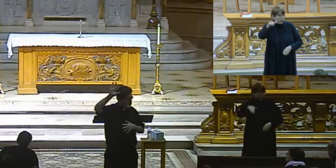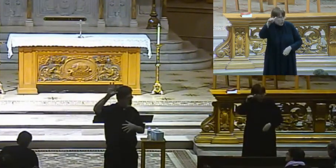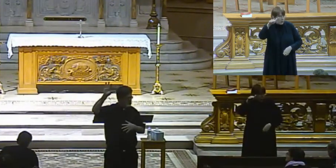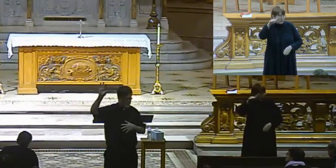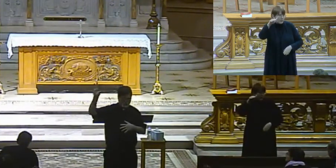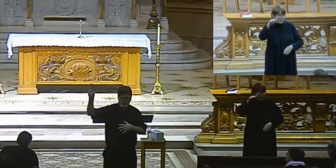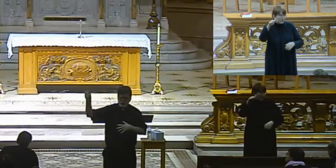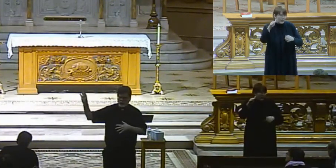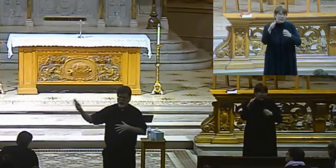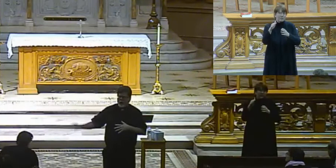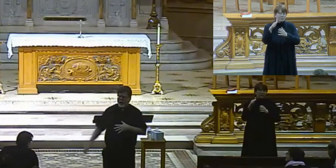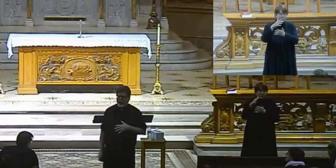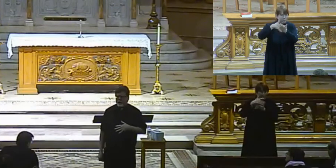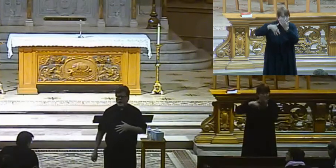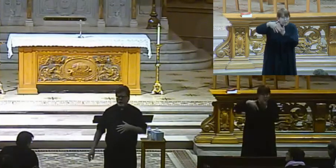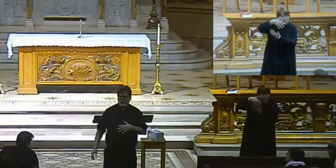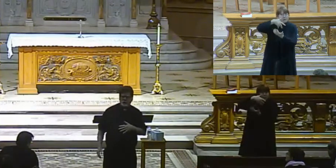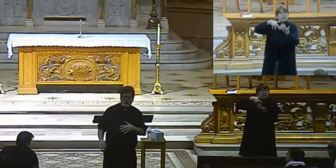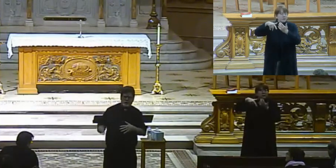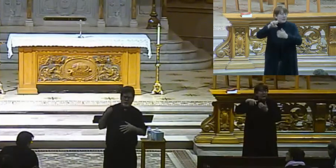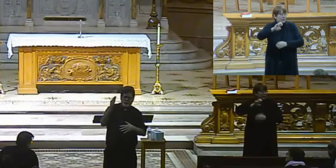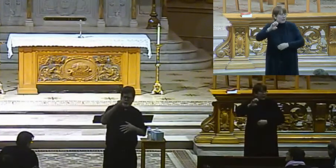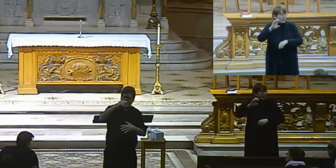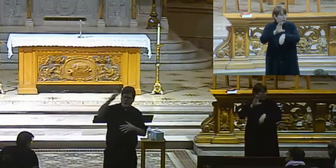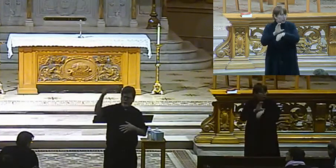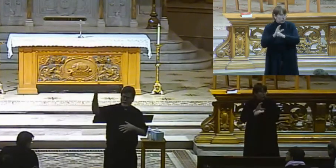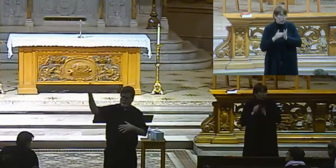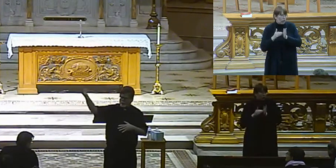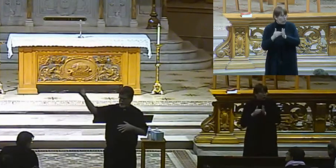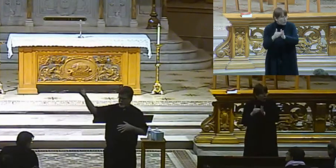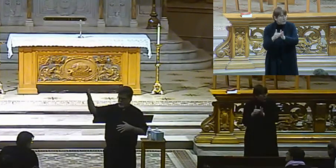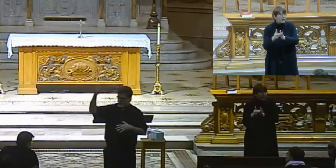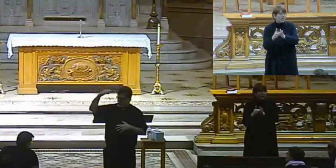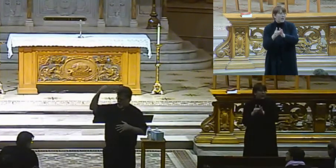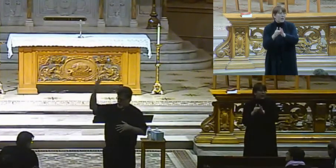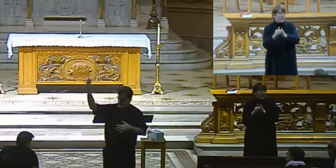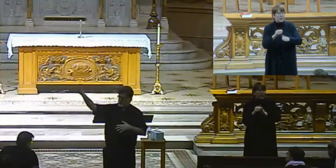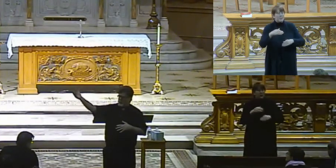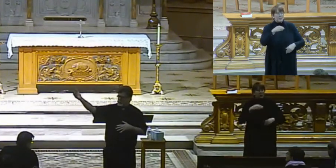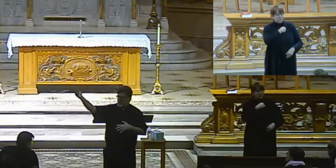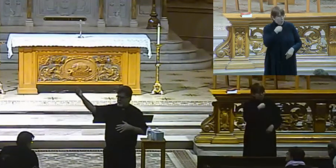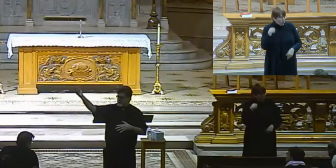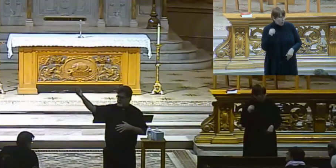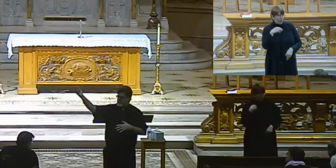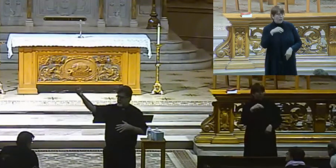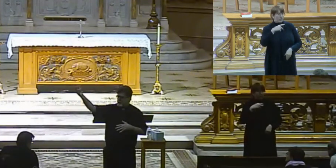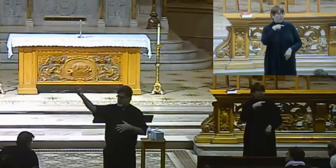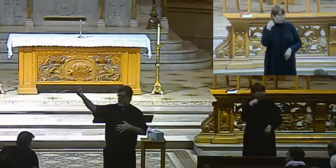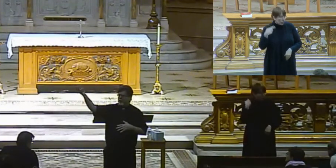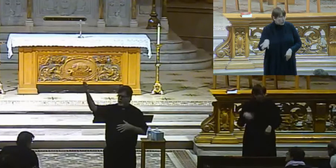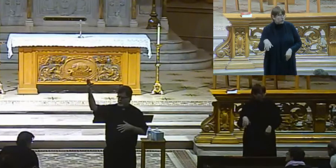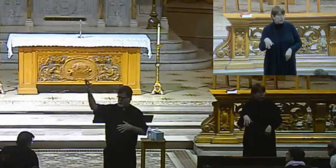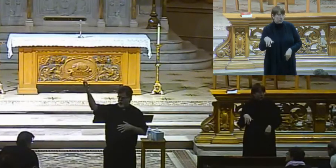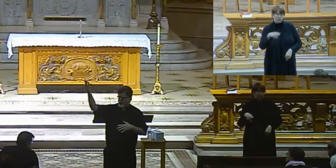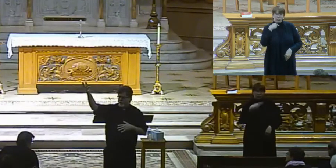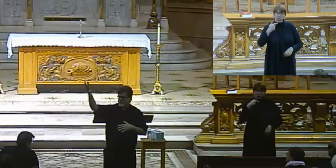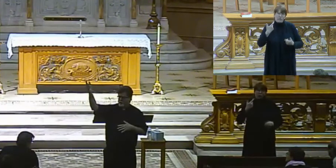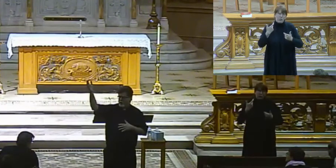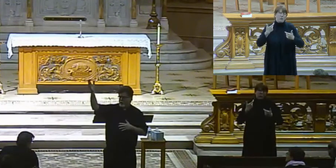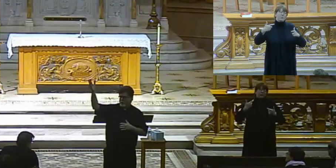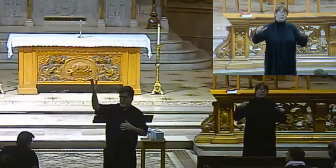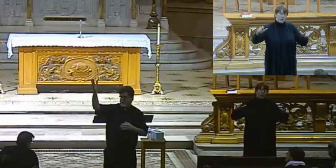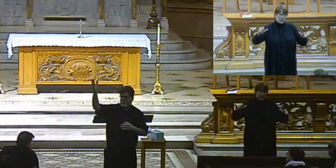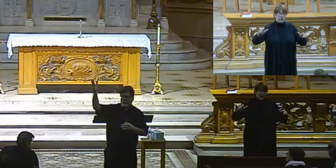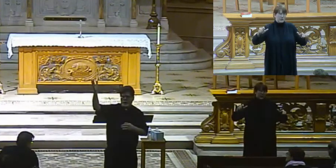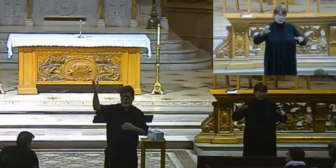the eastern churches, and certainly between Poland and Russia, Russia is the largest of